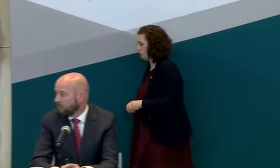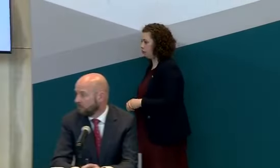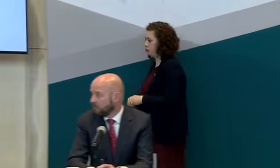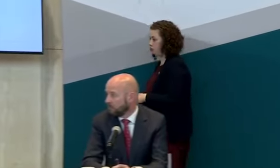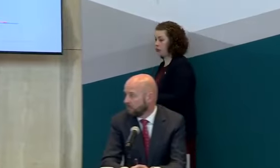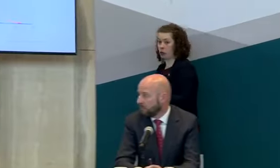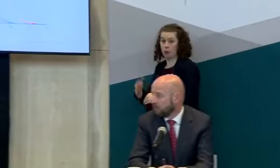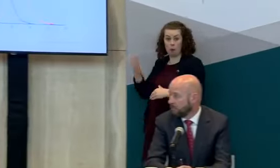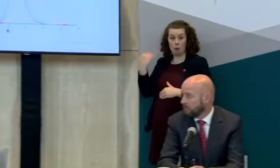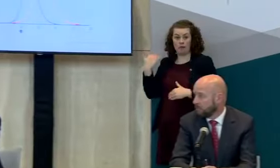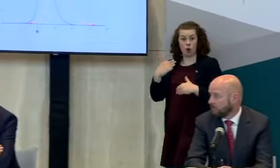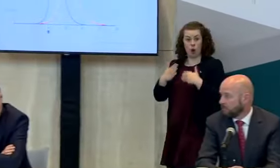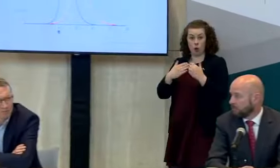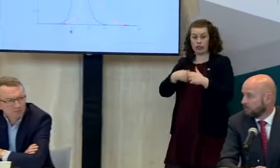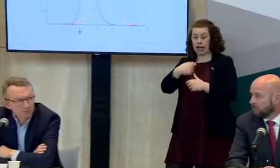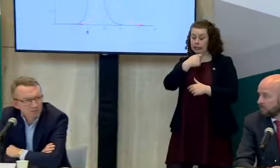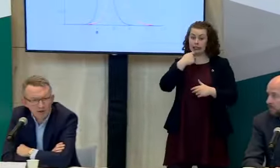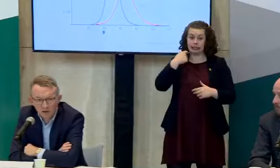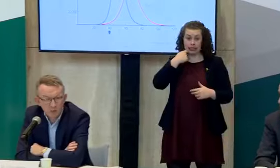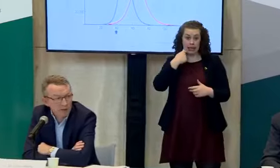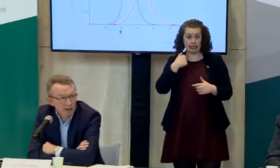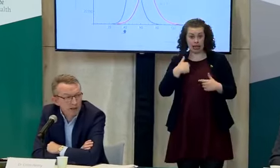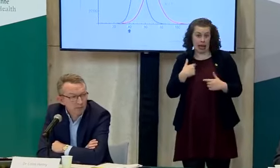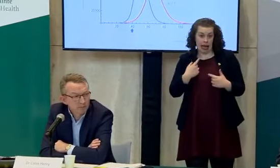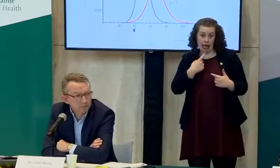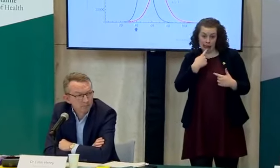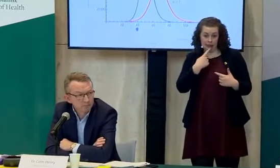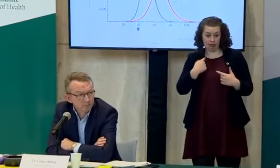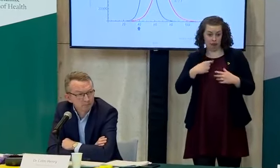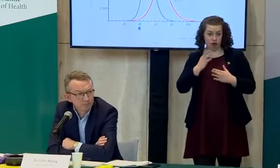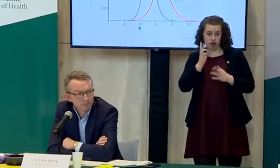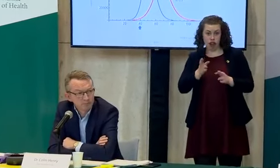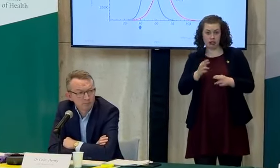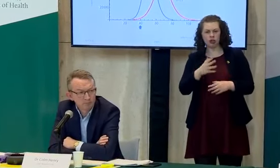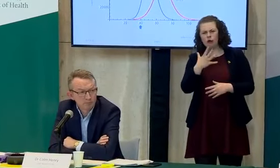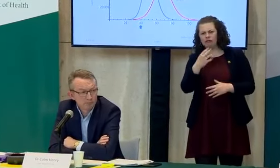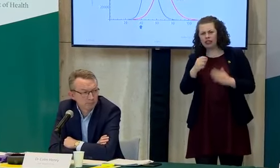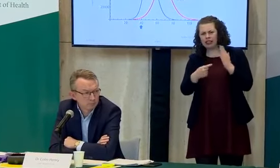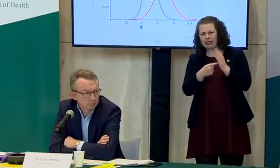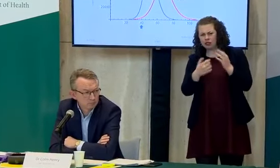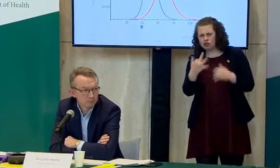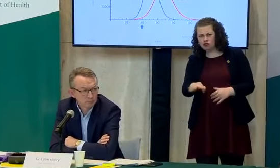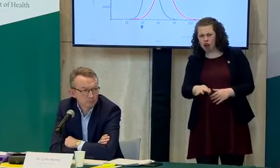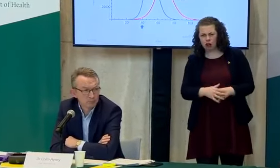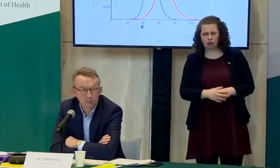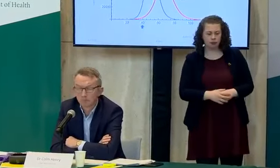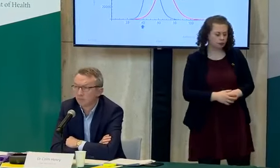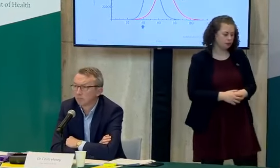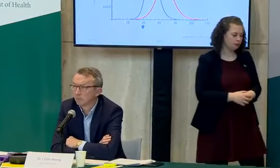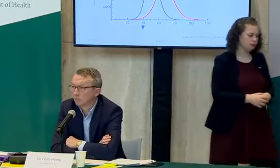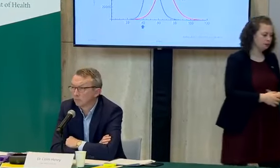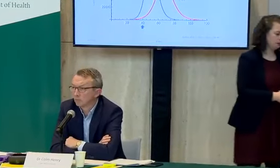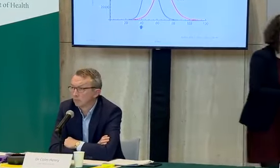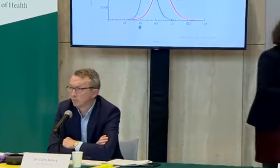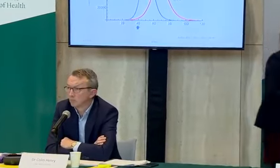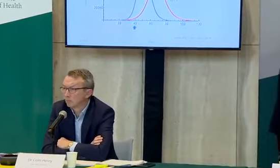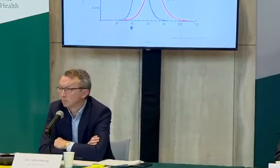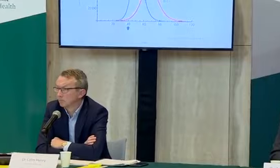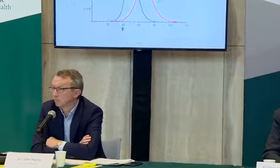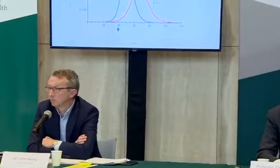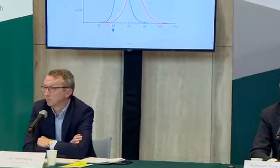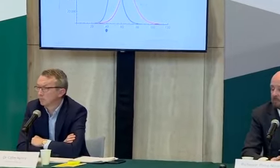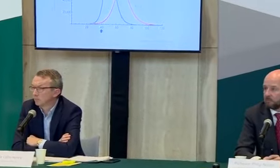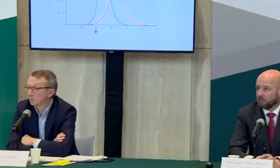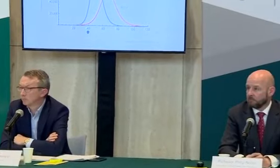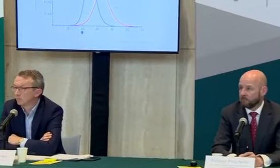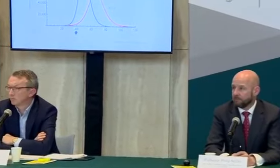so that 51 000 figure is wrong i don't know where that came from okay thank you um just a jack power of